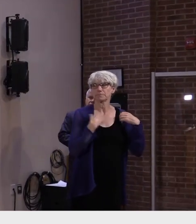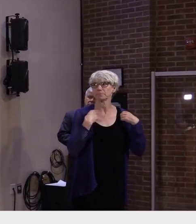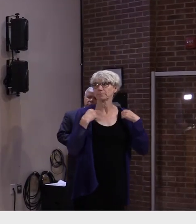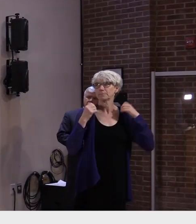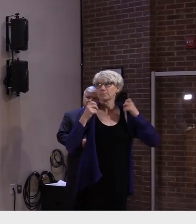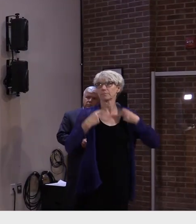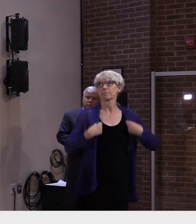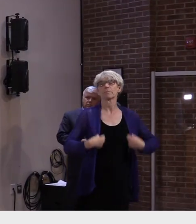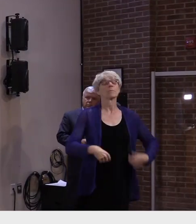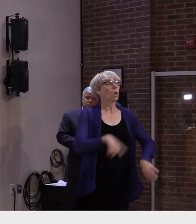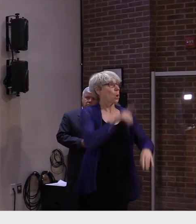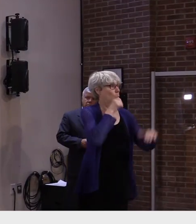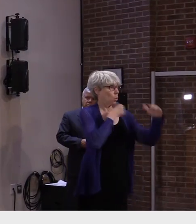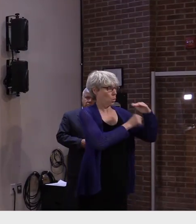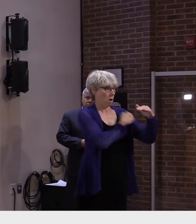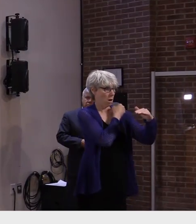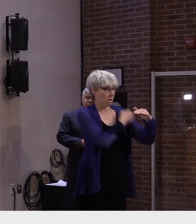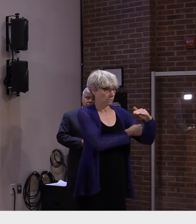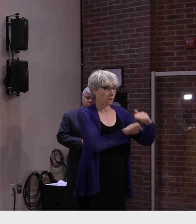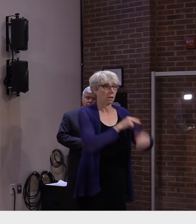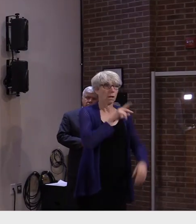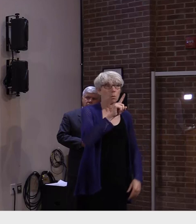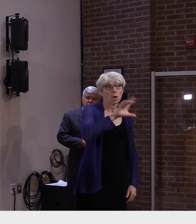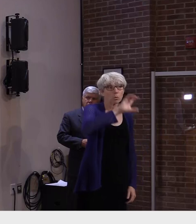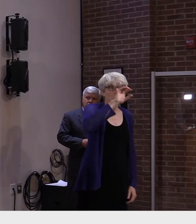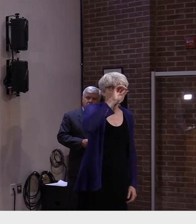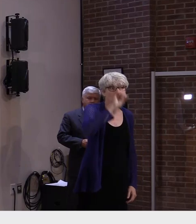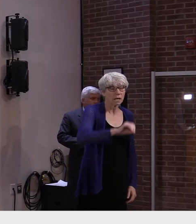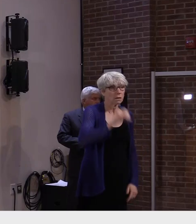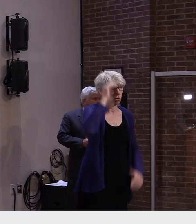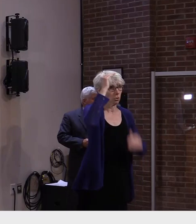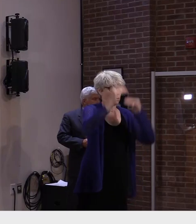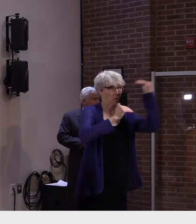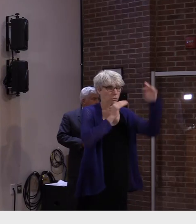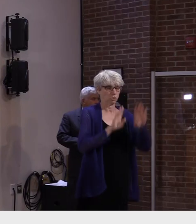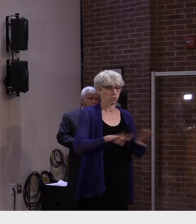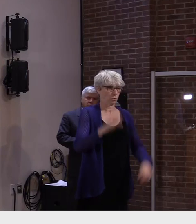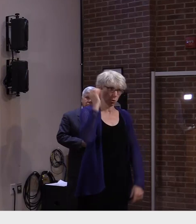100% of the hospitalized patients are adults.